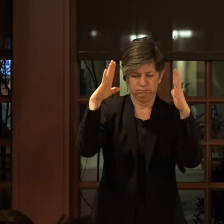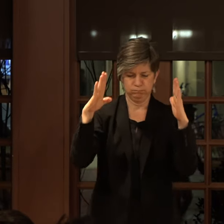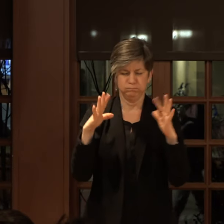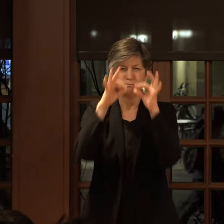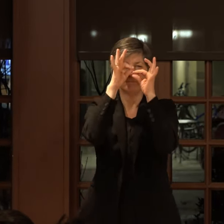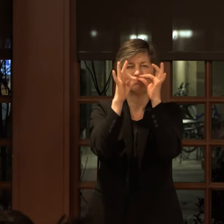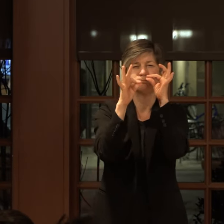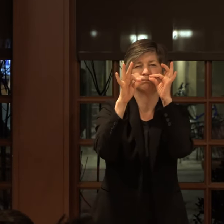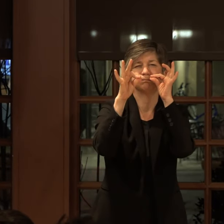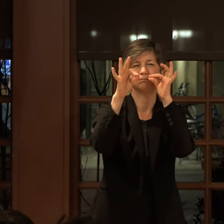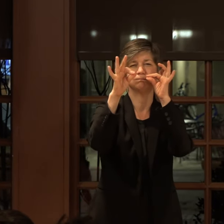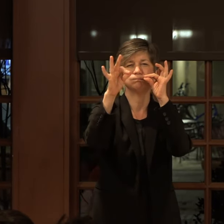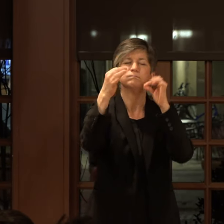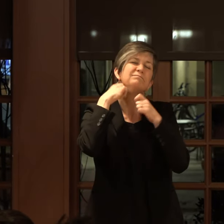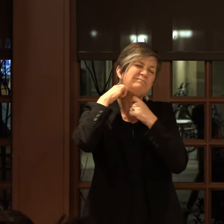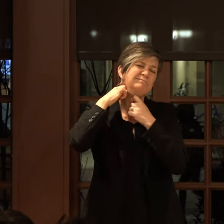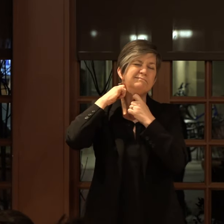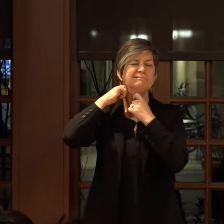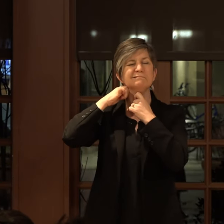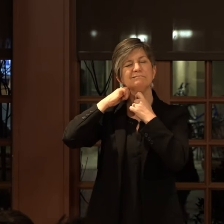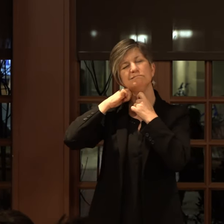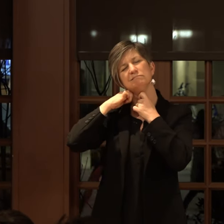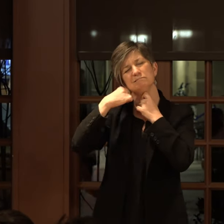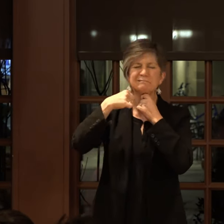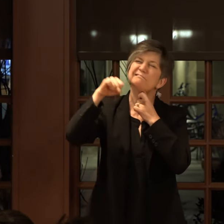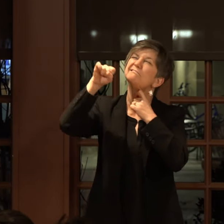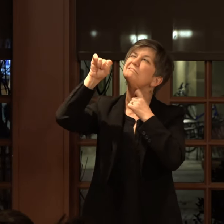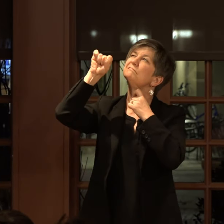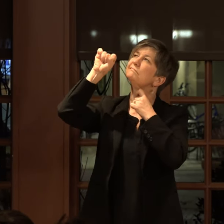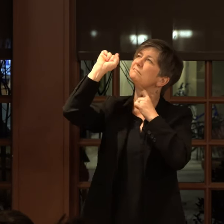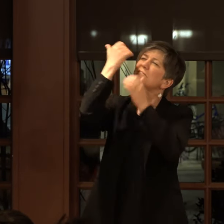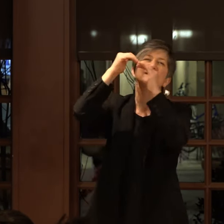swayed it pulls back my neck to crane toward the sky.